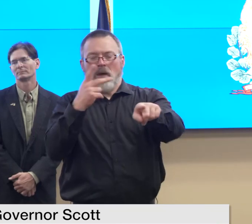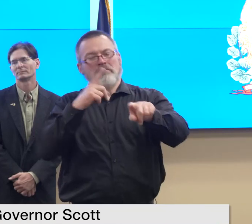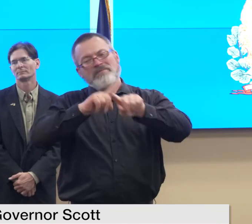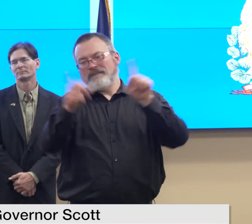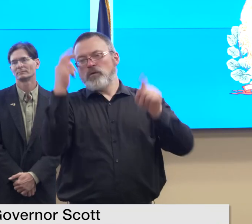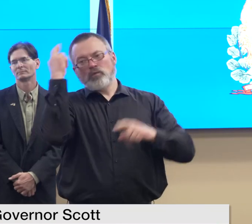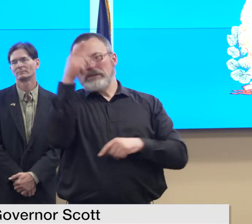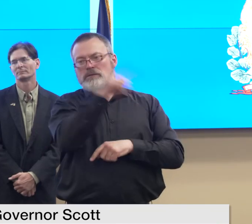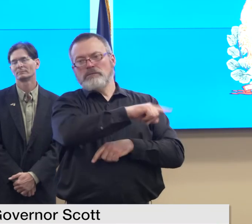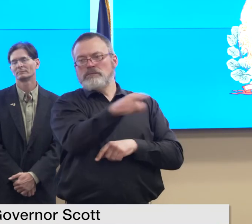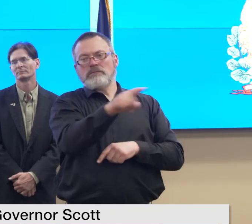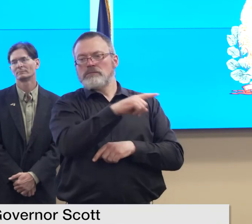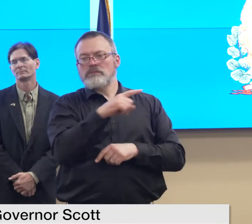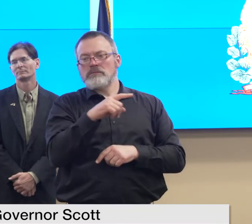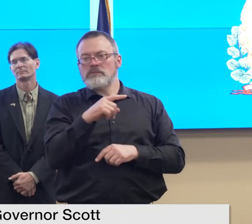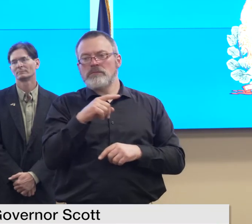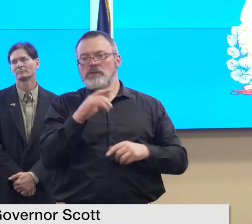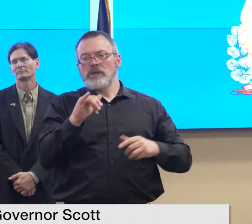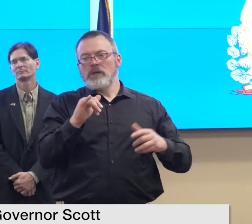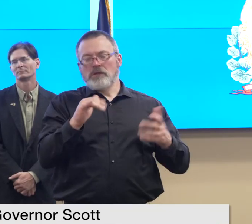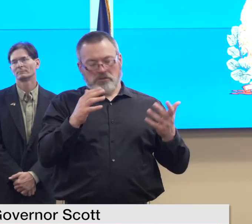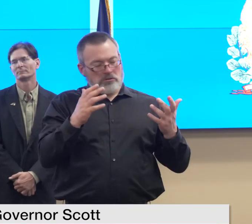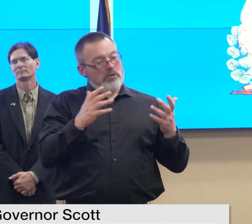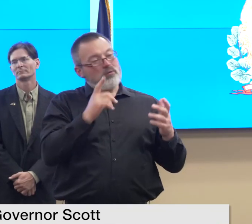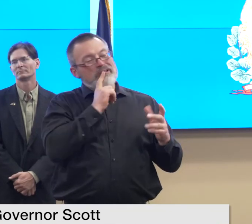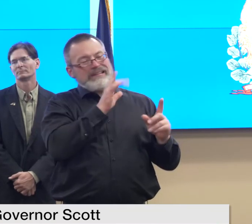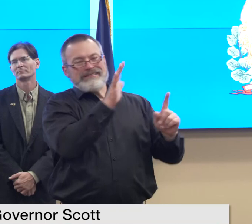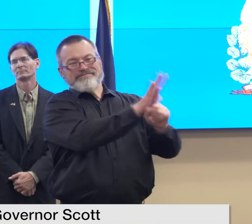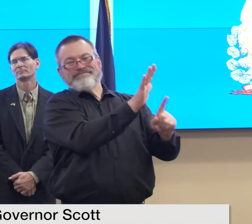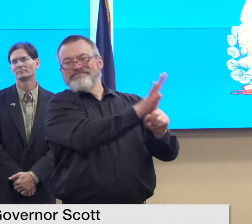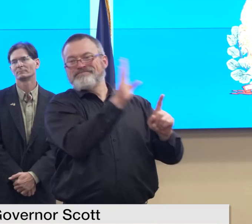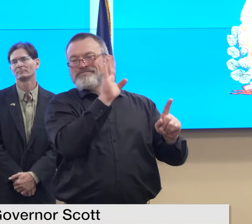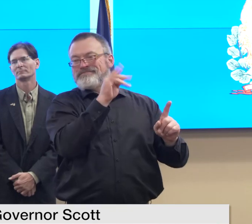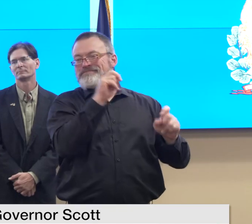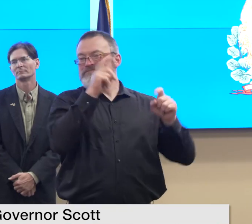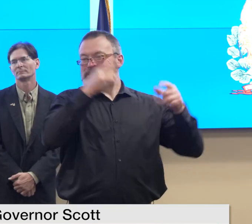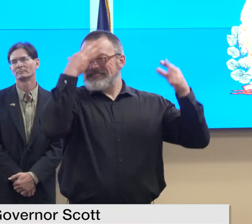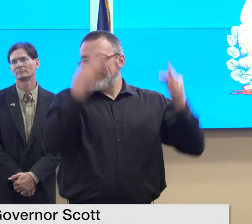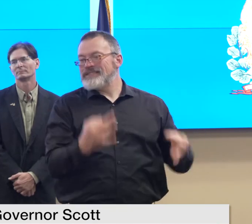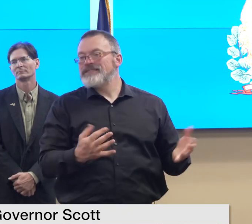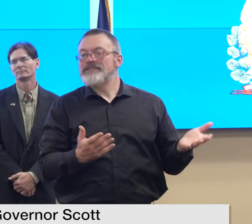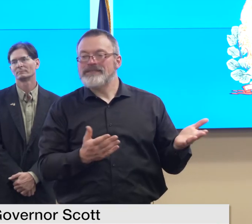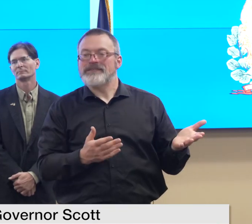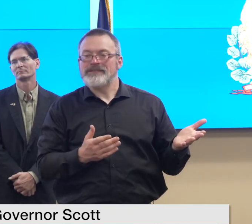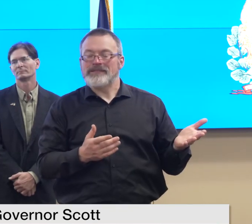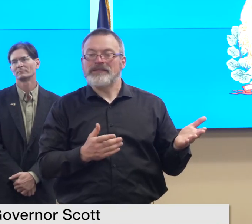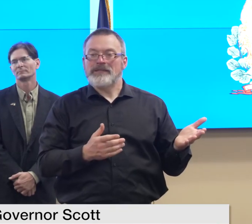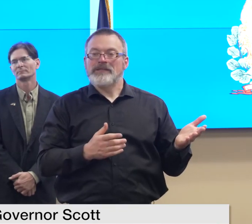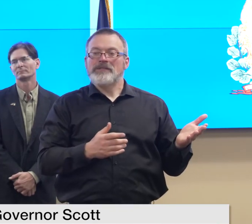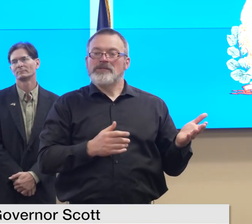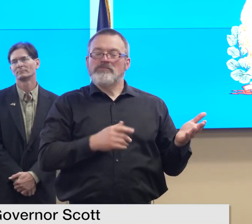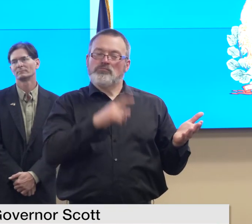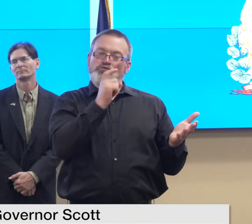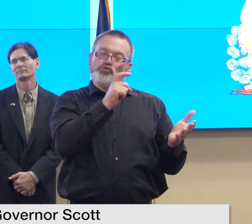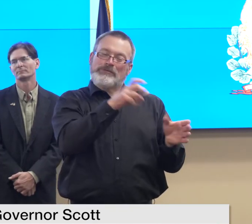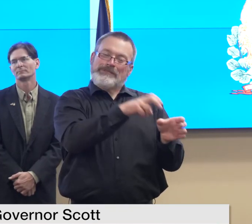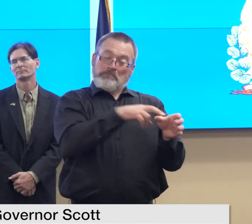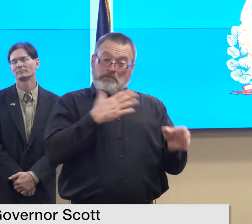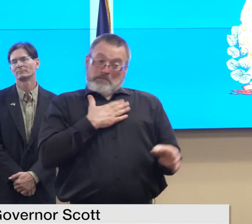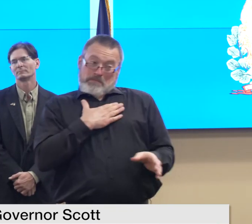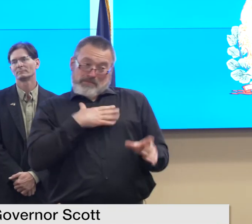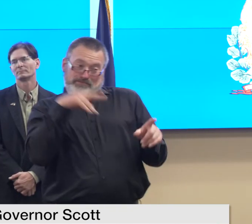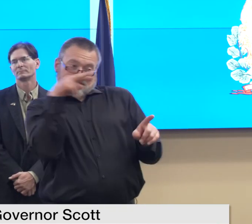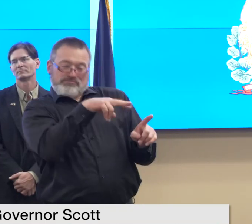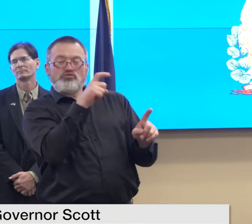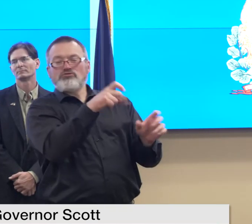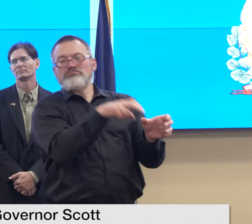it's obviously his decision to make but um but i think he he should step aside i don't think he's competent to